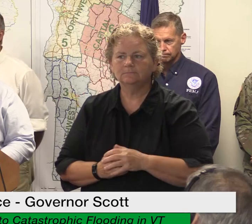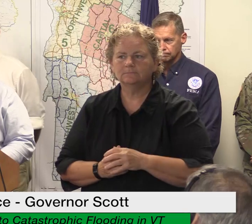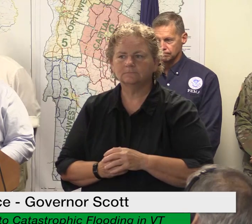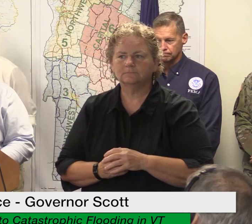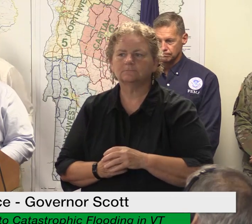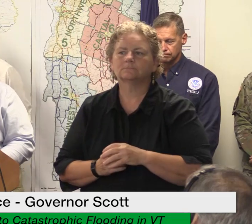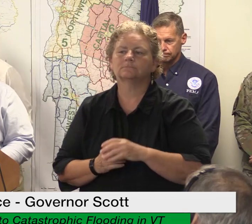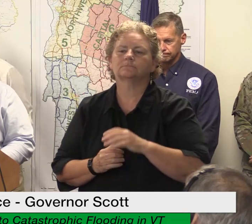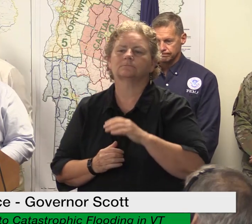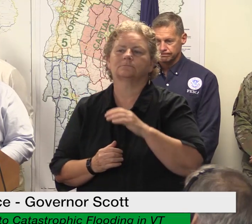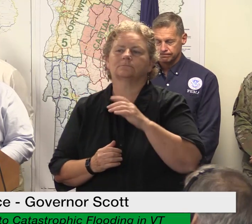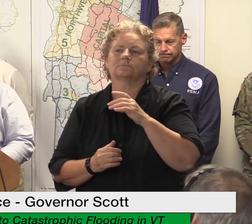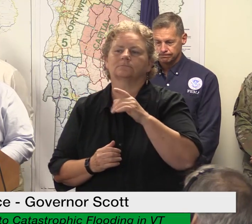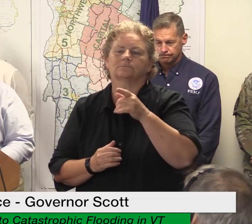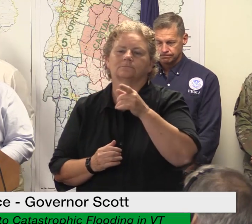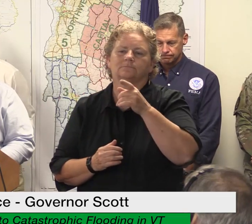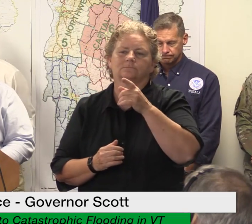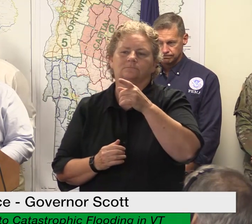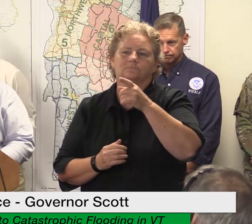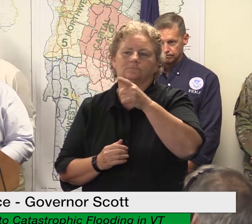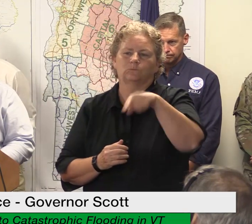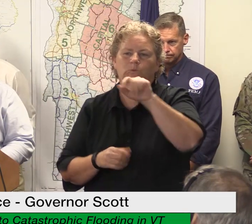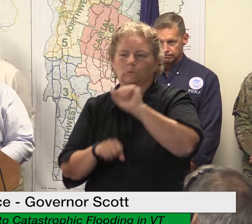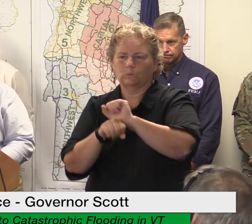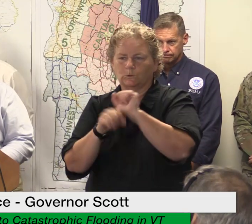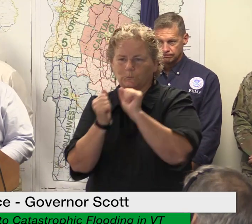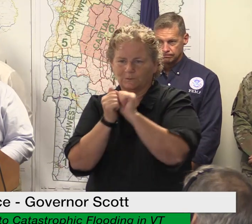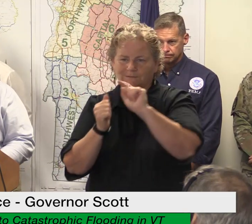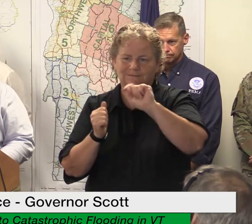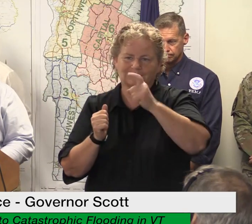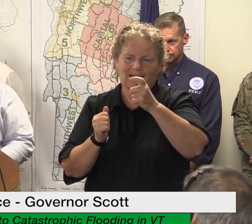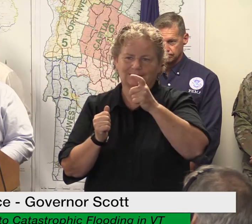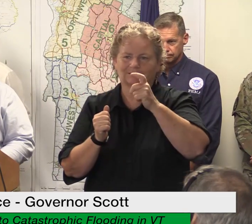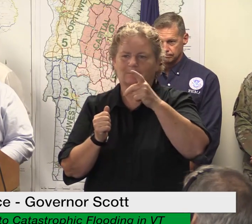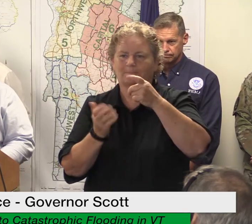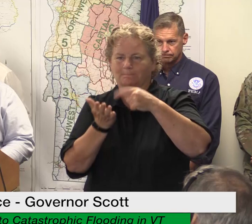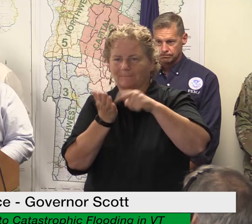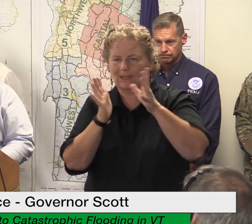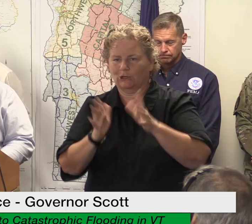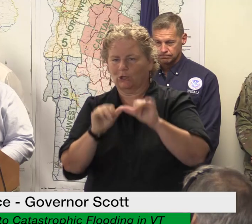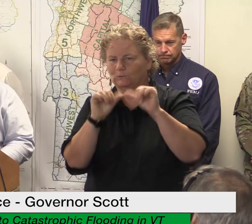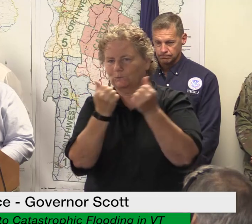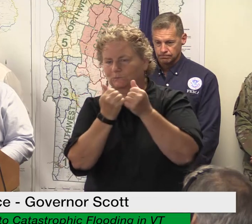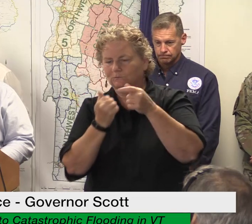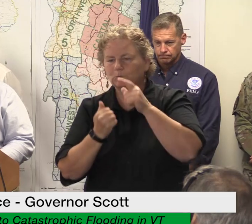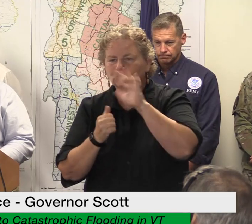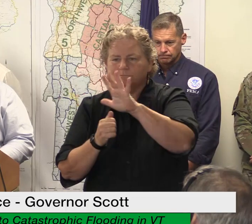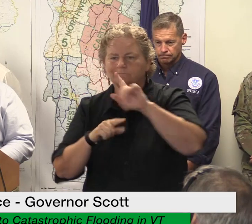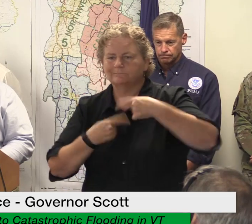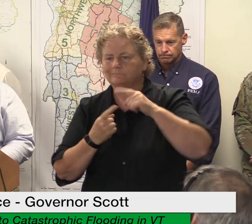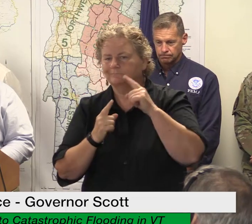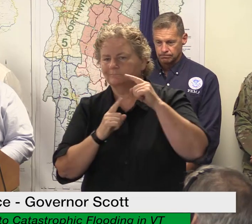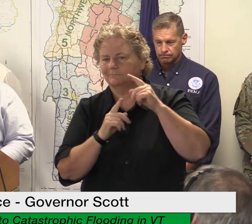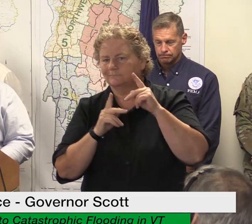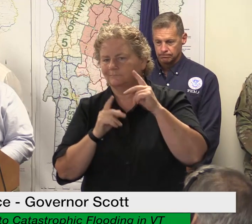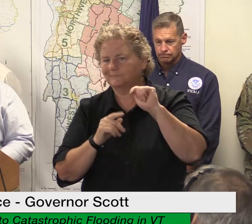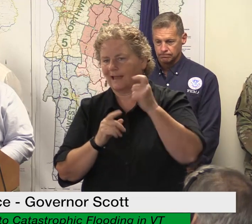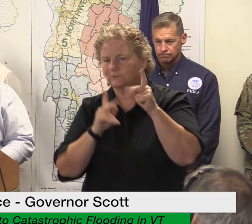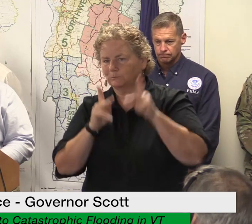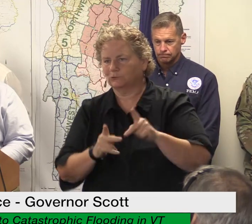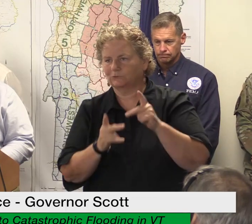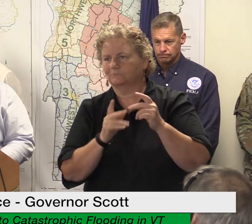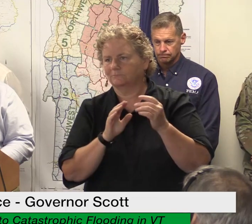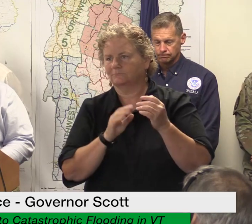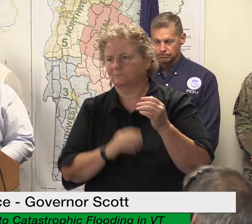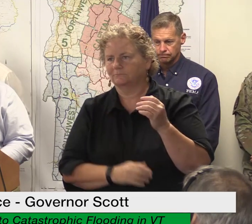numbers for various sections of the taxpayer services division are available at the department's website at tax dot